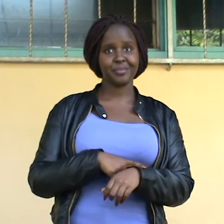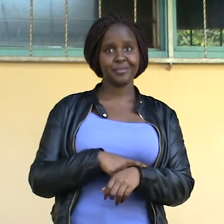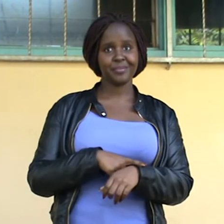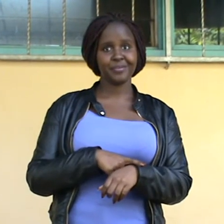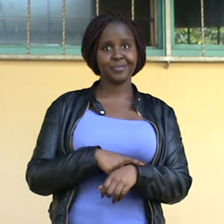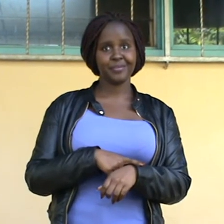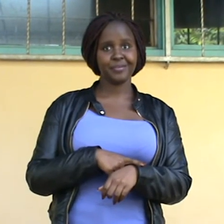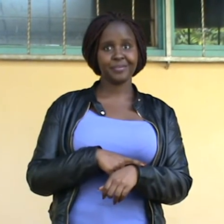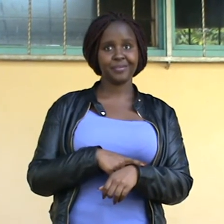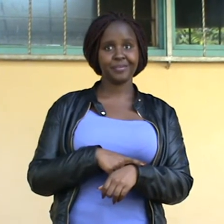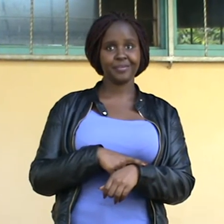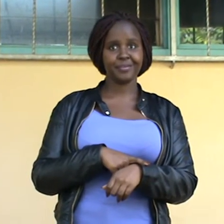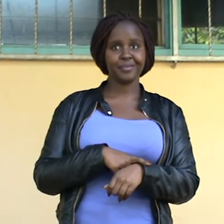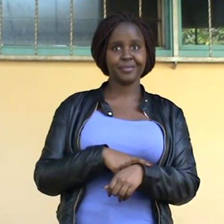A few minutes only.